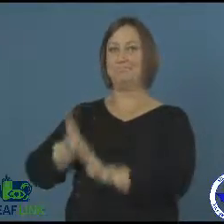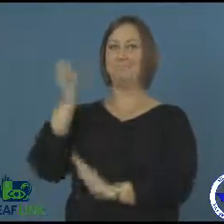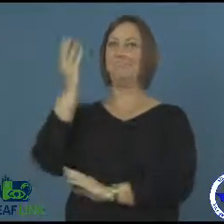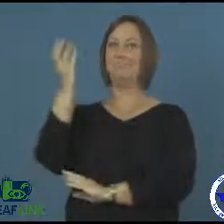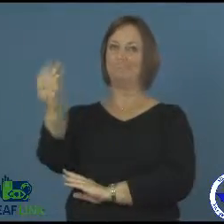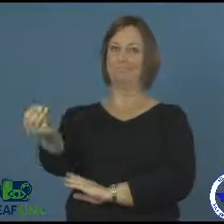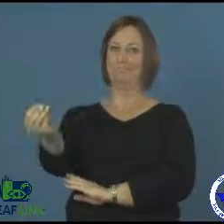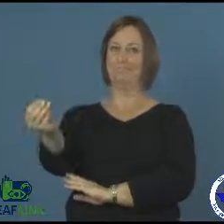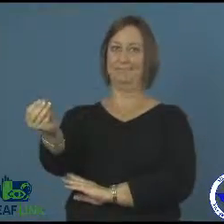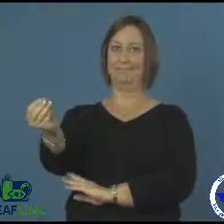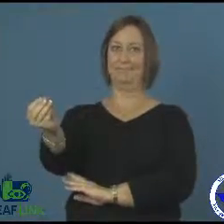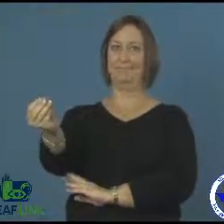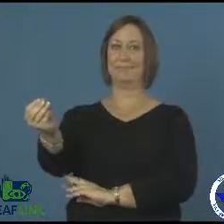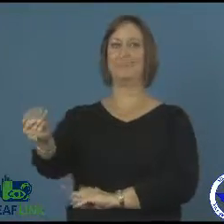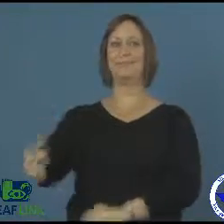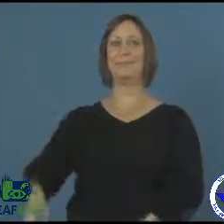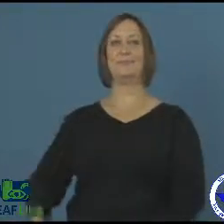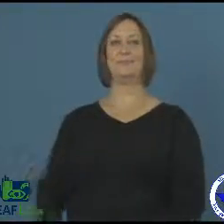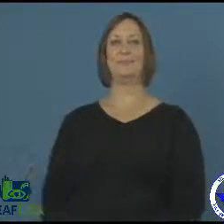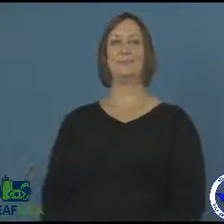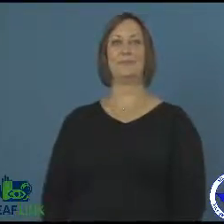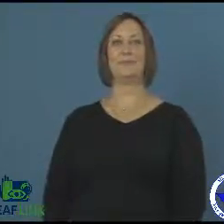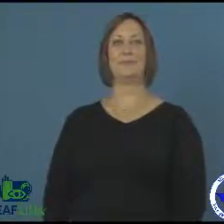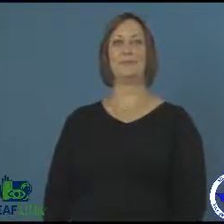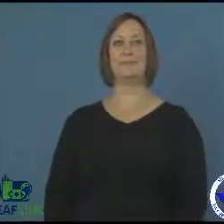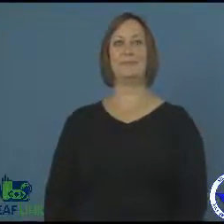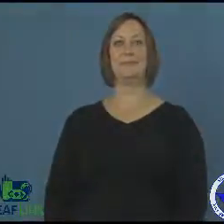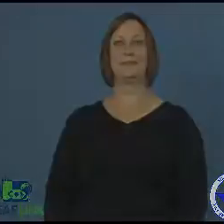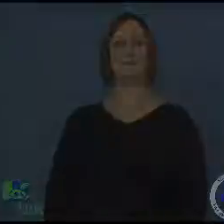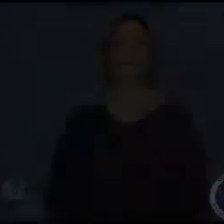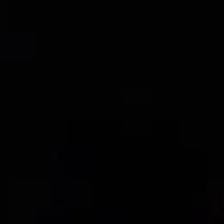If you want to your care. Take care. If you are here, to start matter. Watch